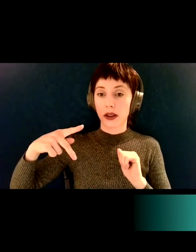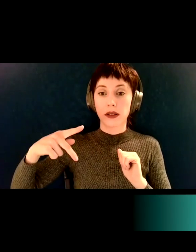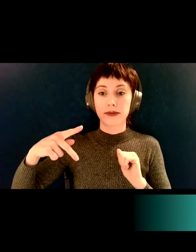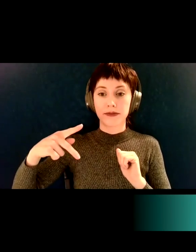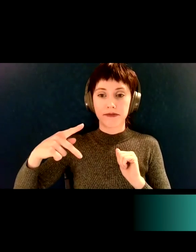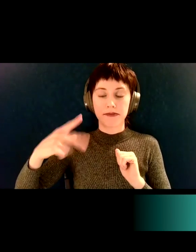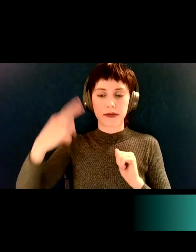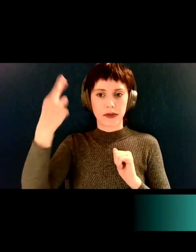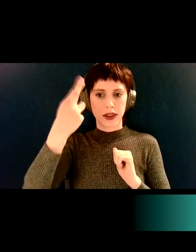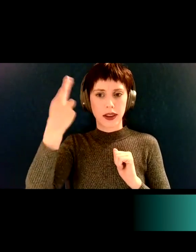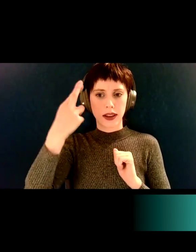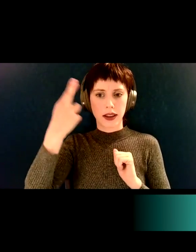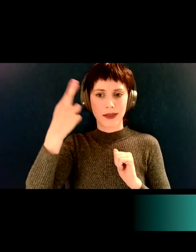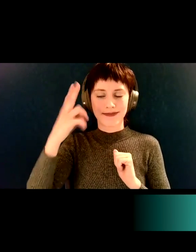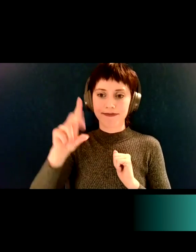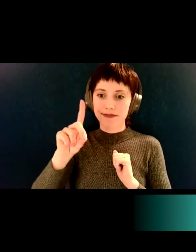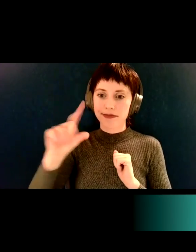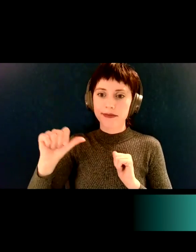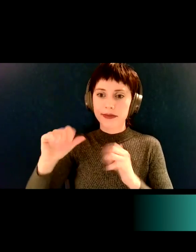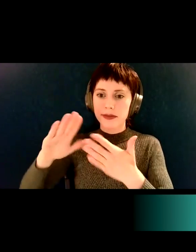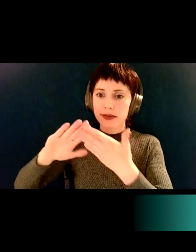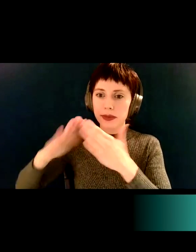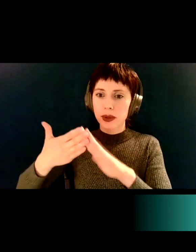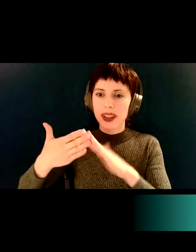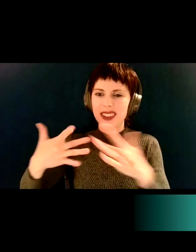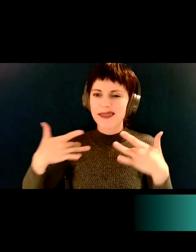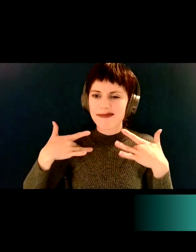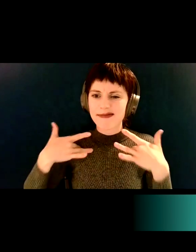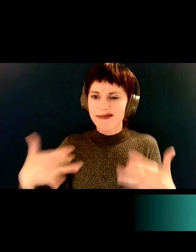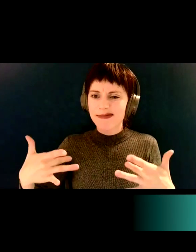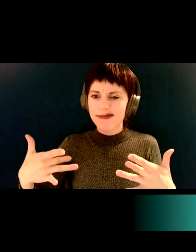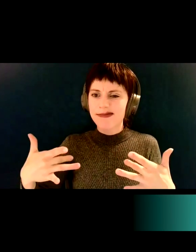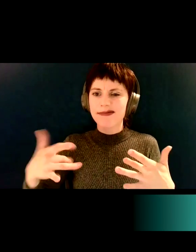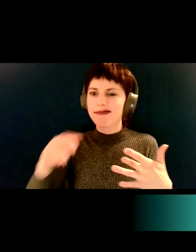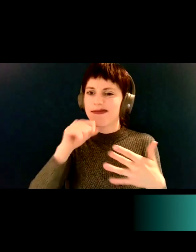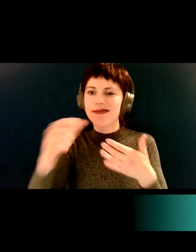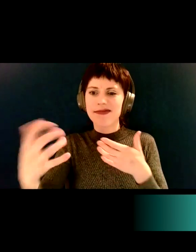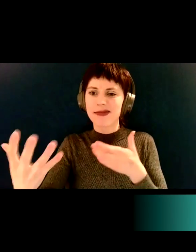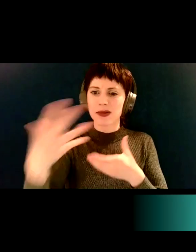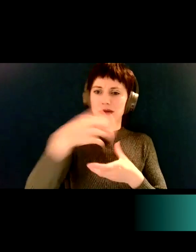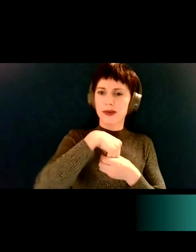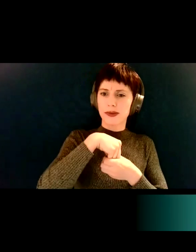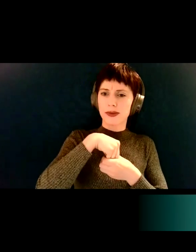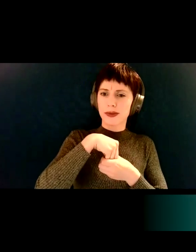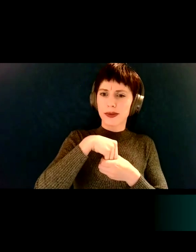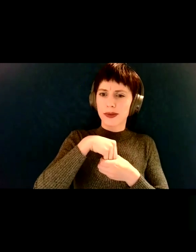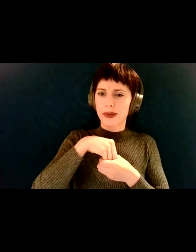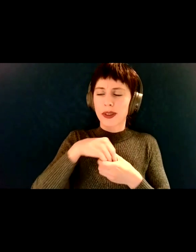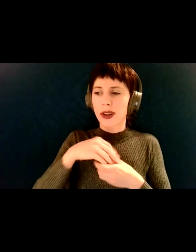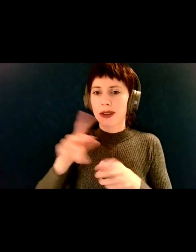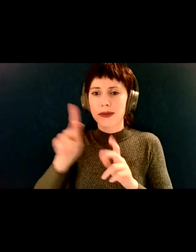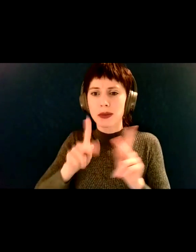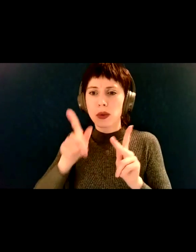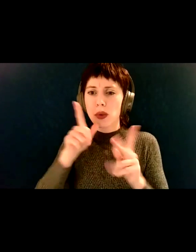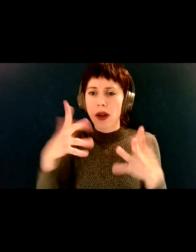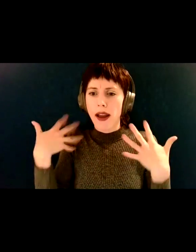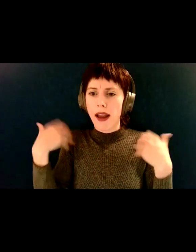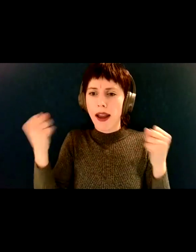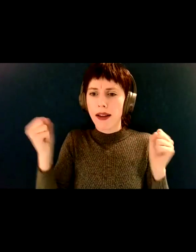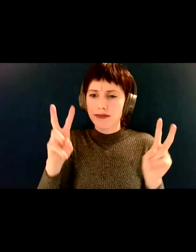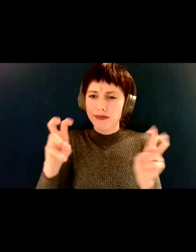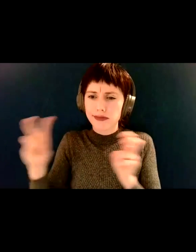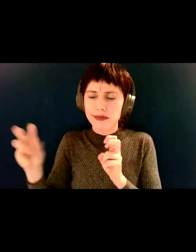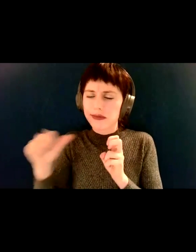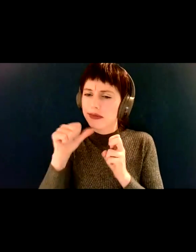as a population, people with disabilities and people with health concerns were not as engaged as other populations. And they